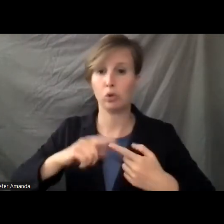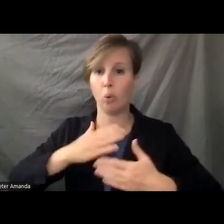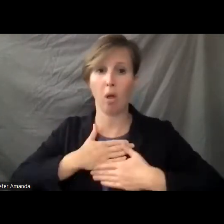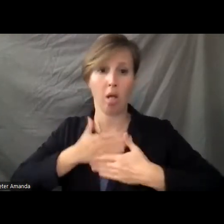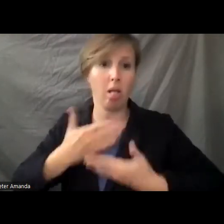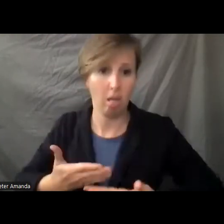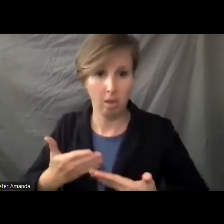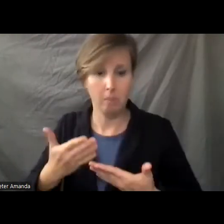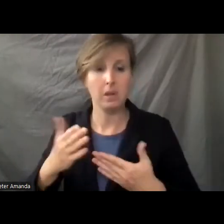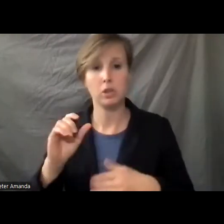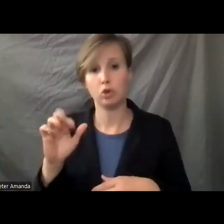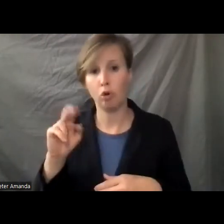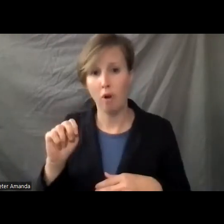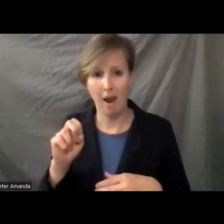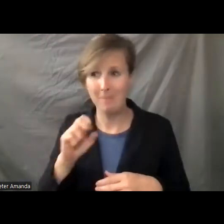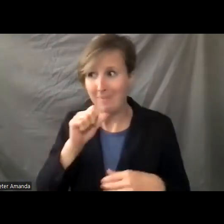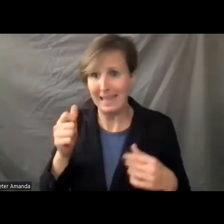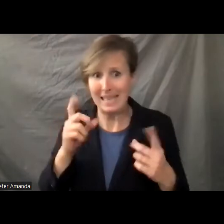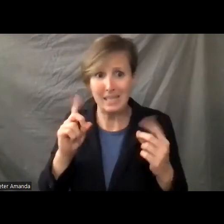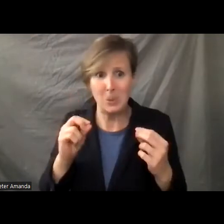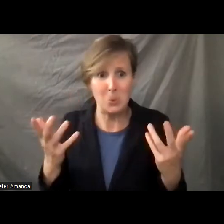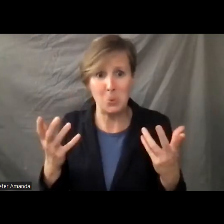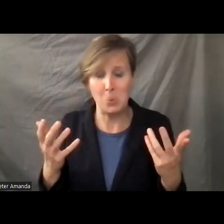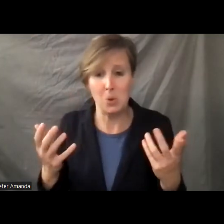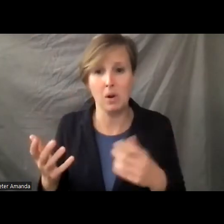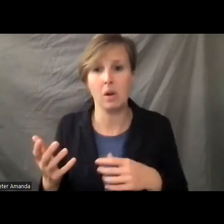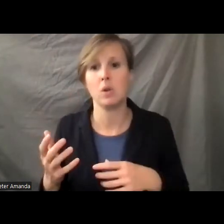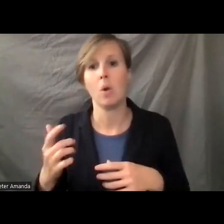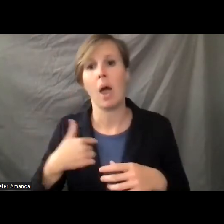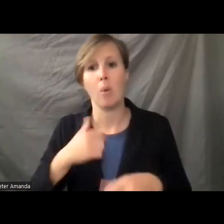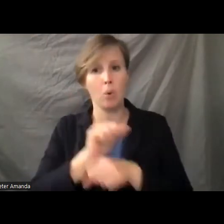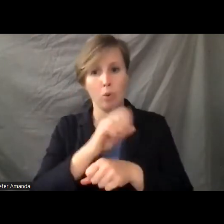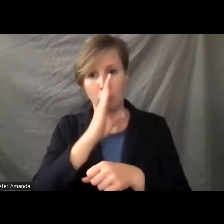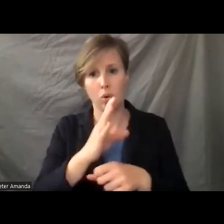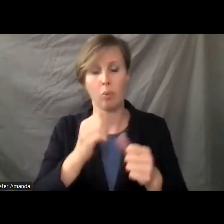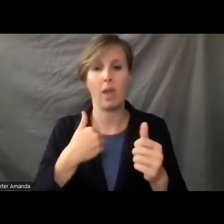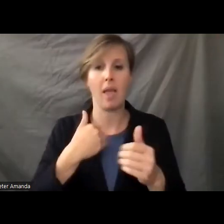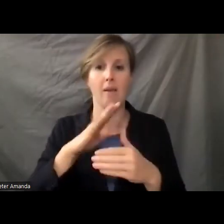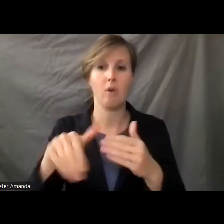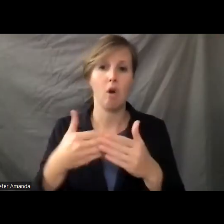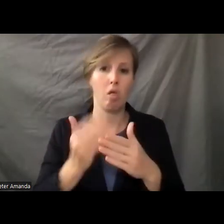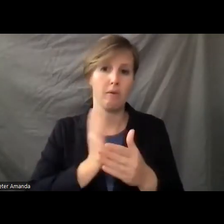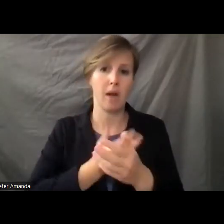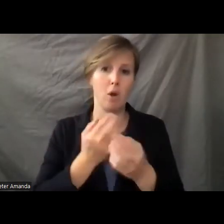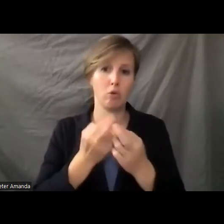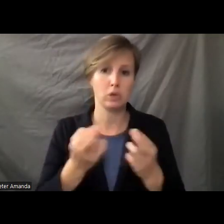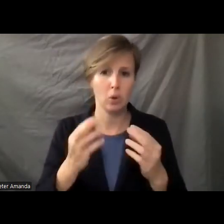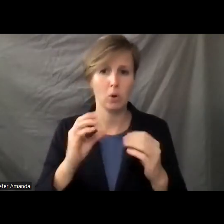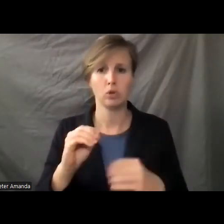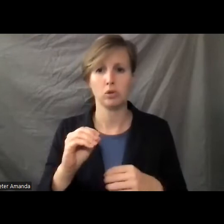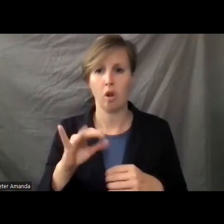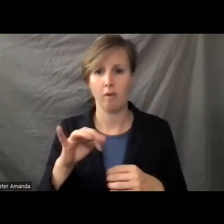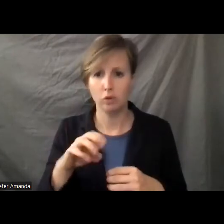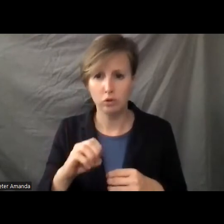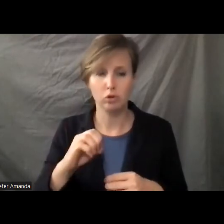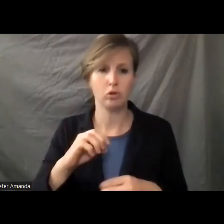did not do. So I will work directly to make sure that we have all of our resource officers, all of our law enforcement